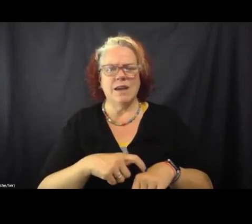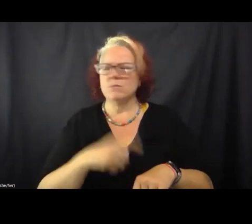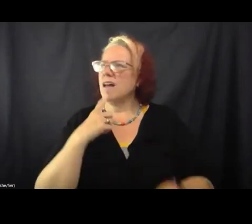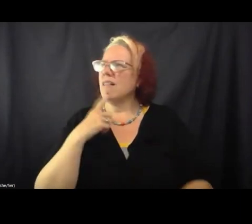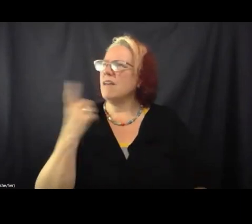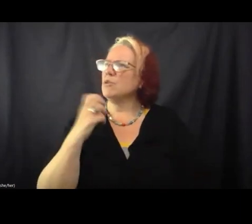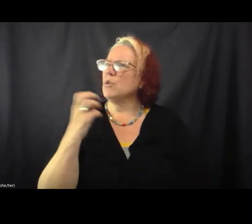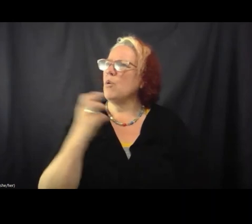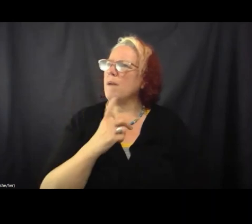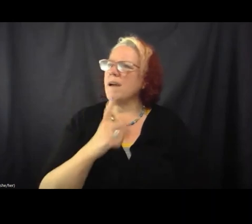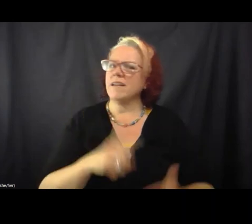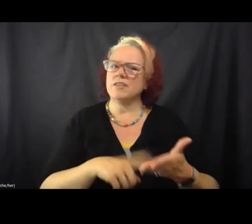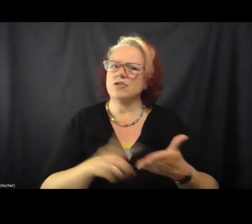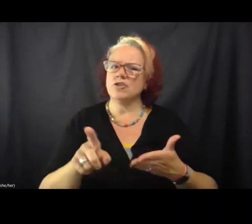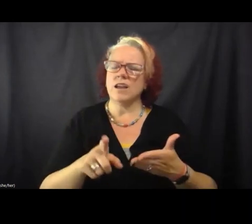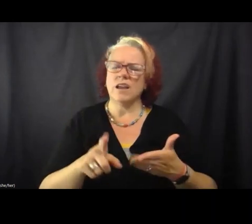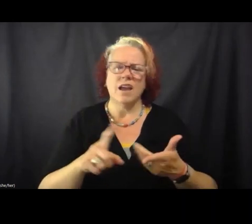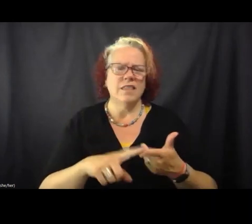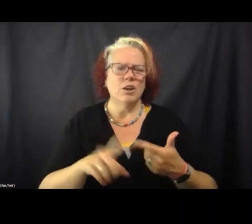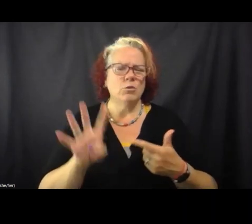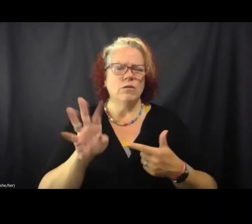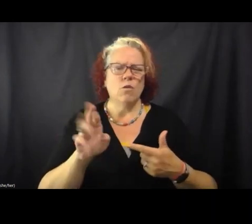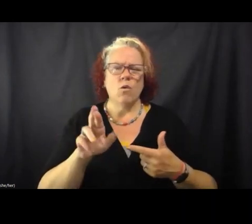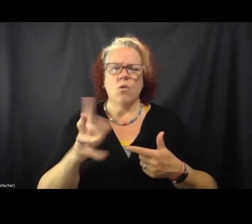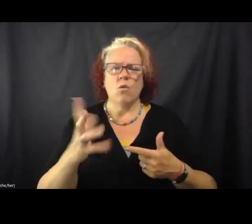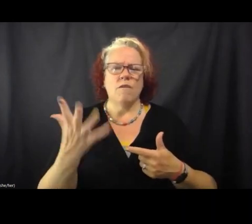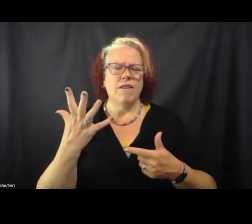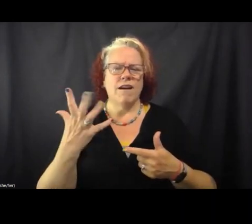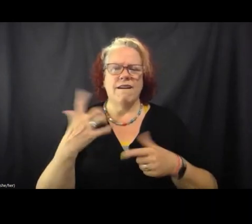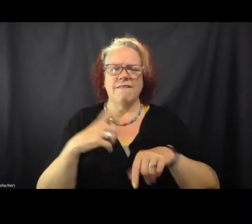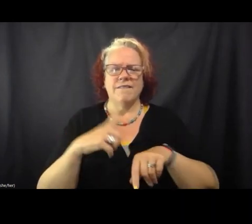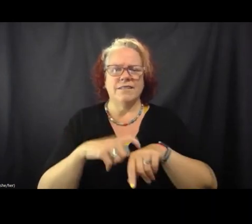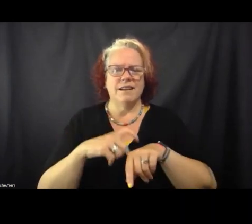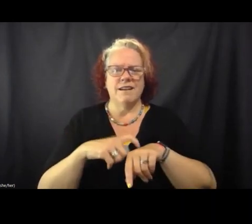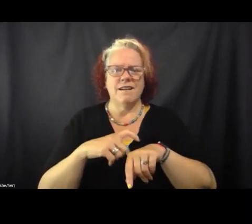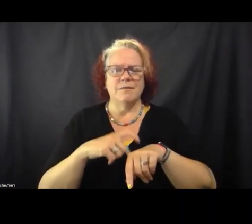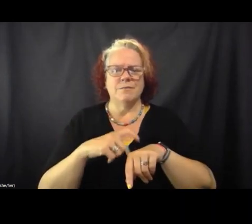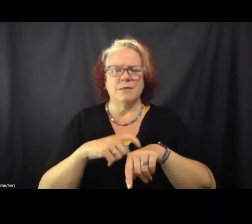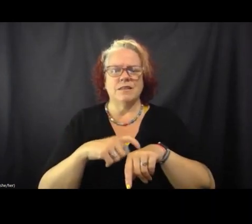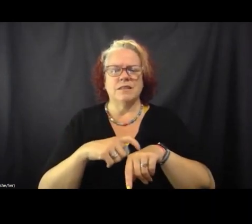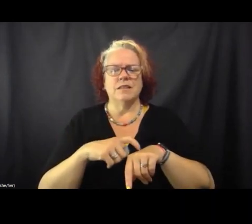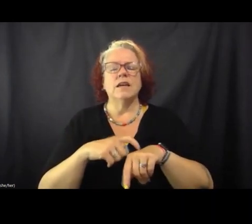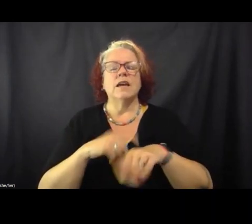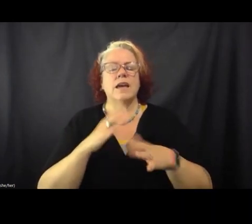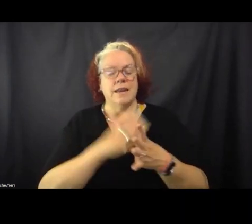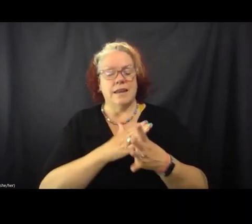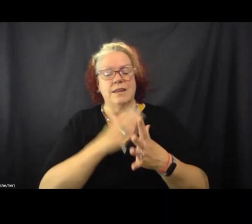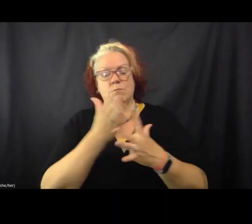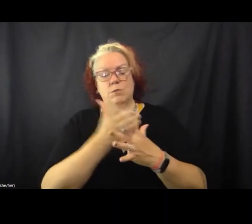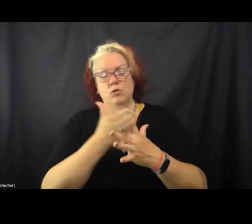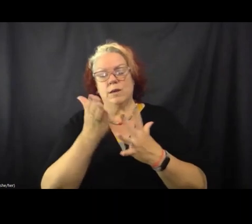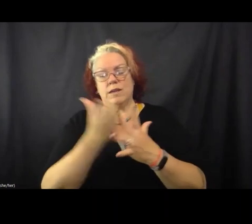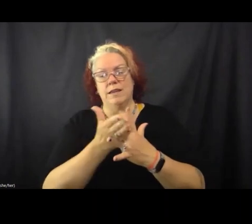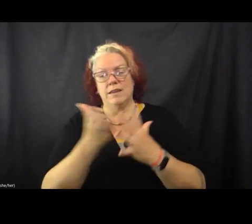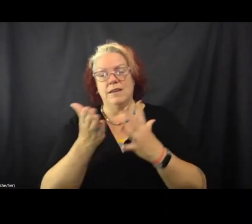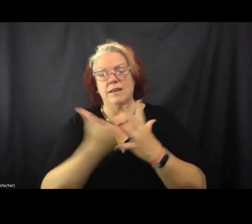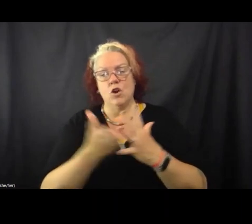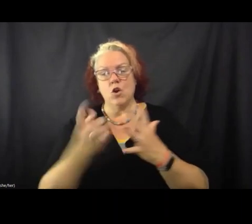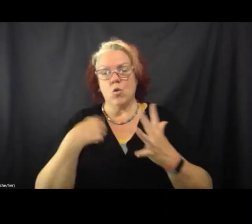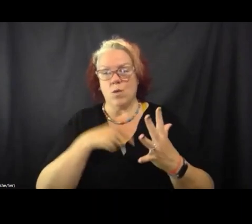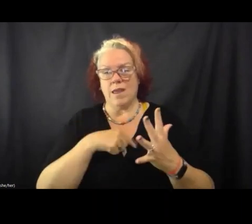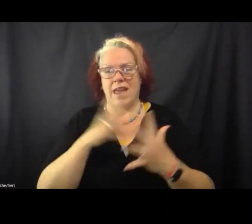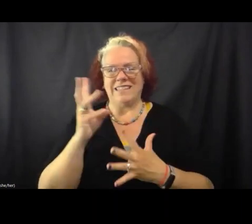All told, it was either four or five times. And in between each iteration, we had six months,